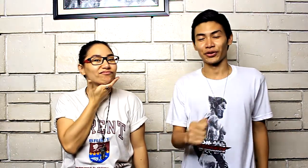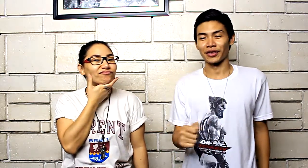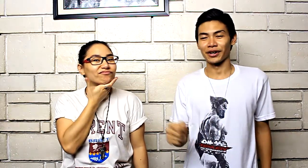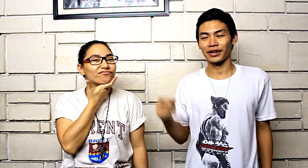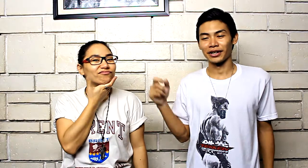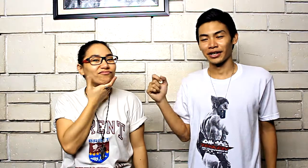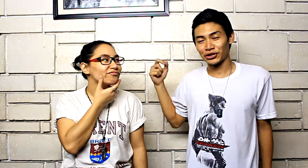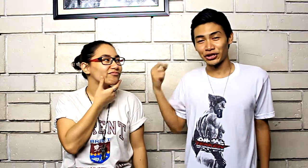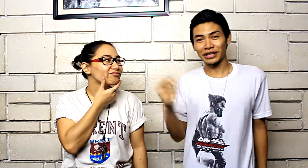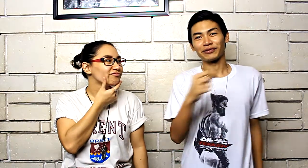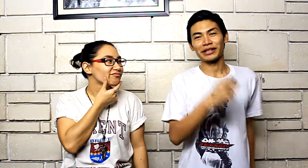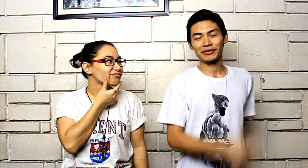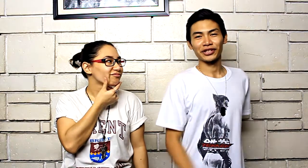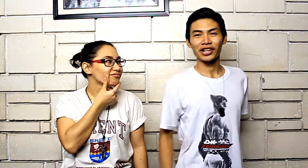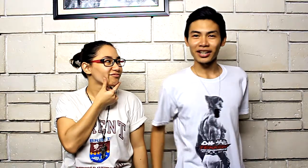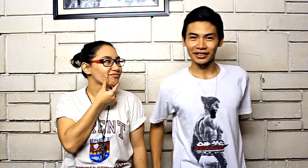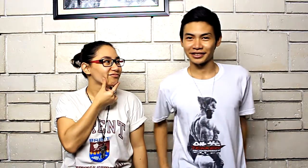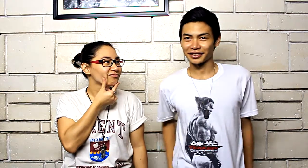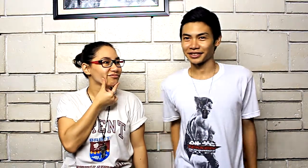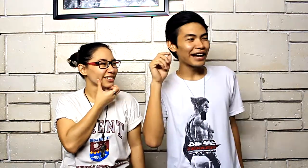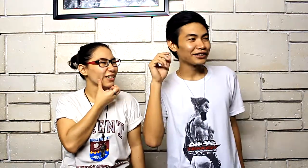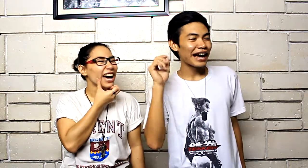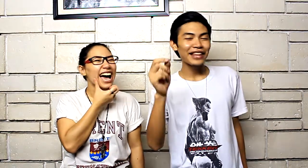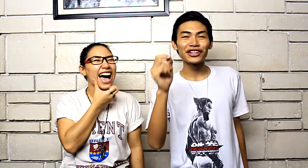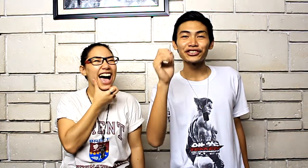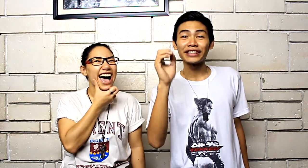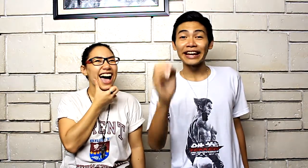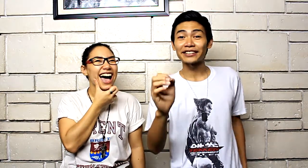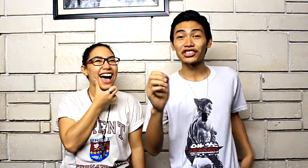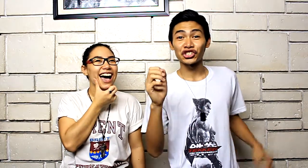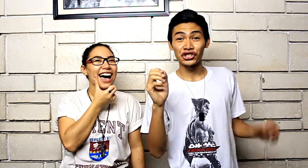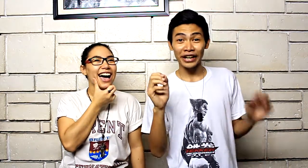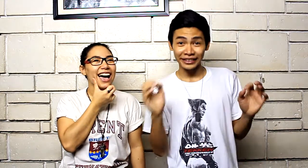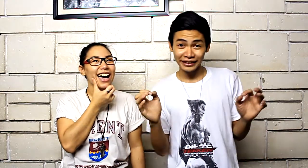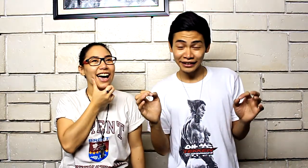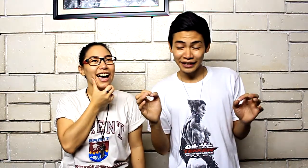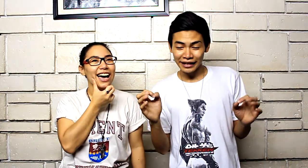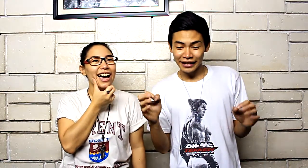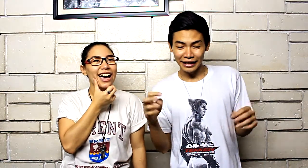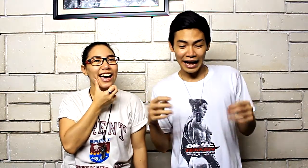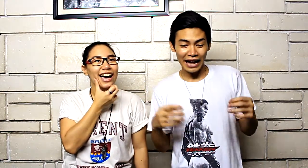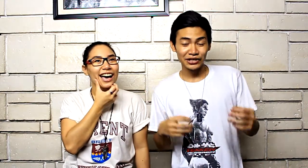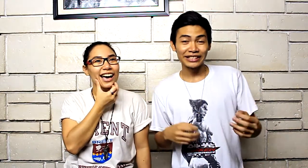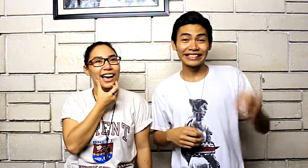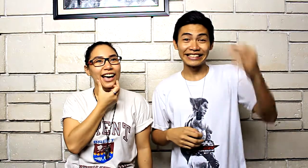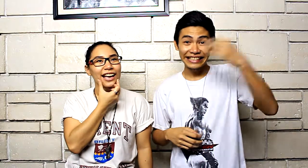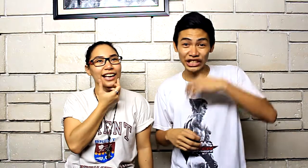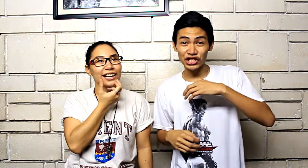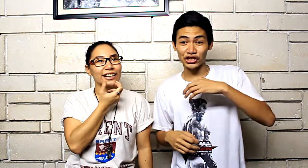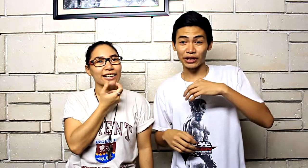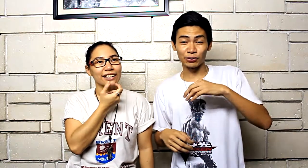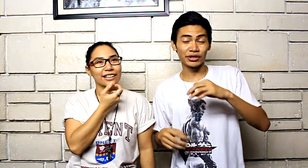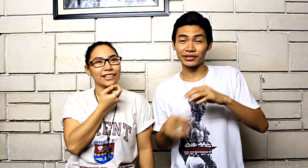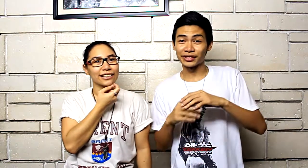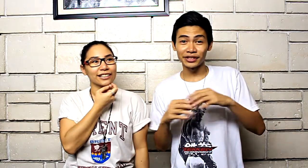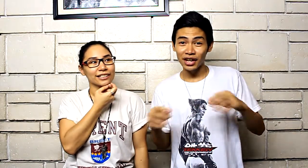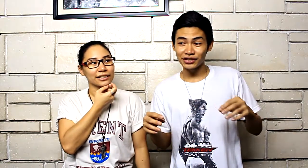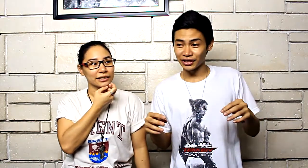the shit flavored chocolate I'd rather taste shit than actually eat shit which is disgusting